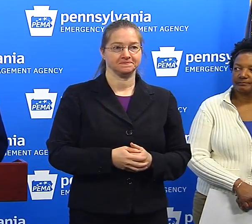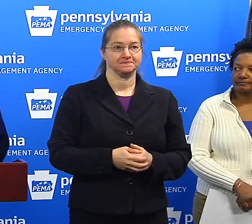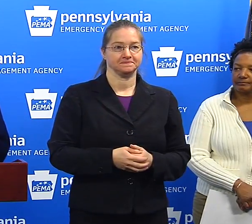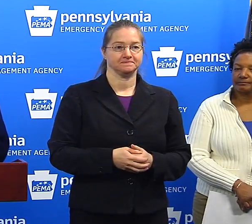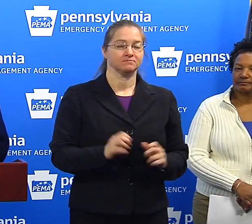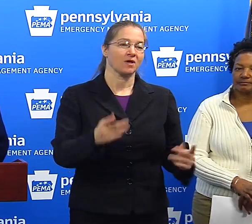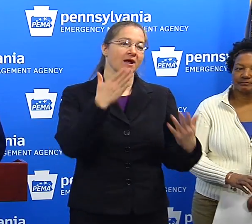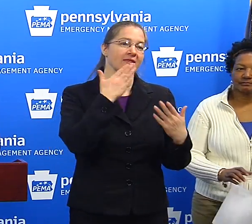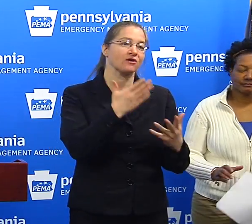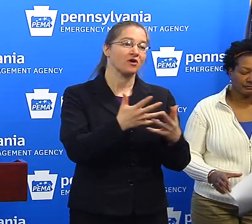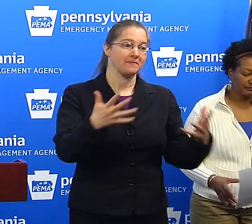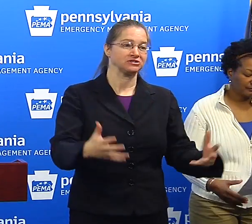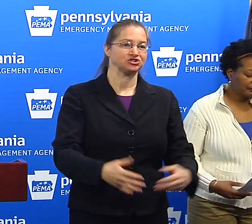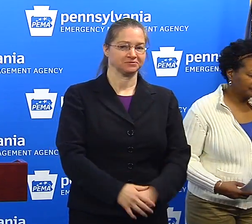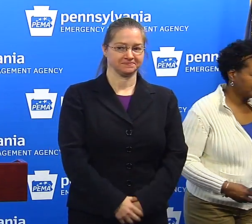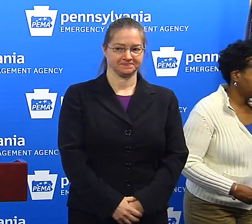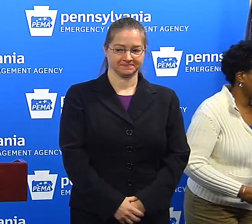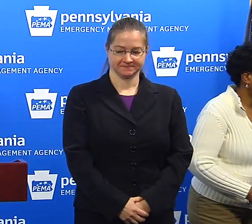Okay, thank you very much.